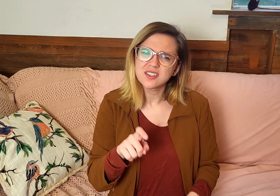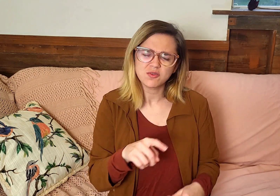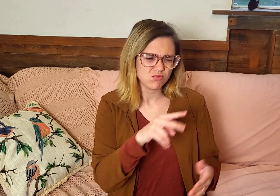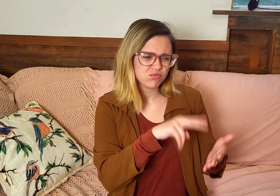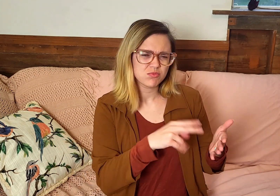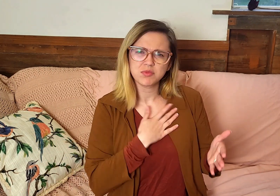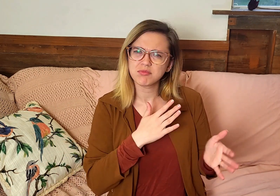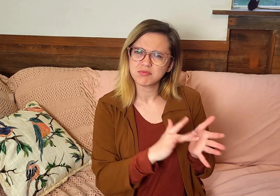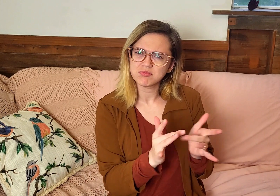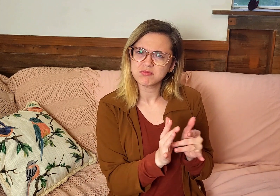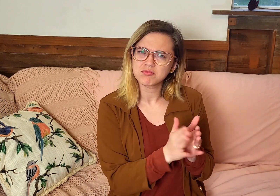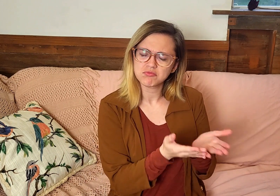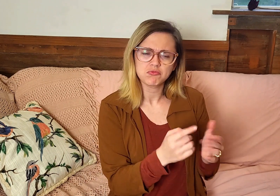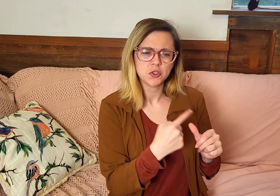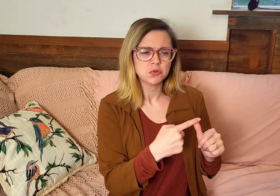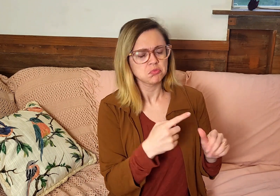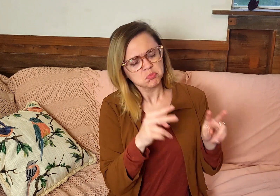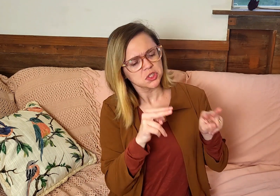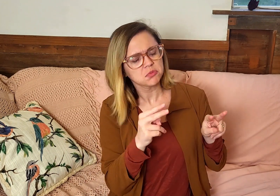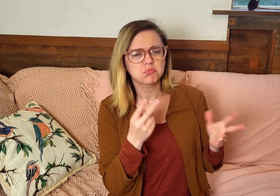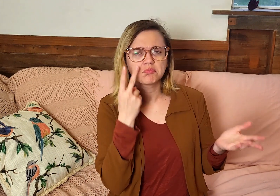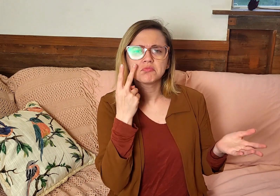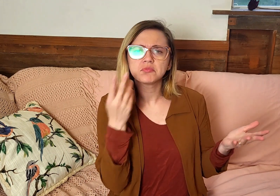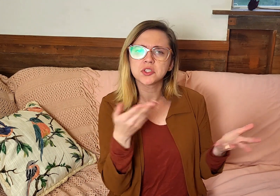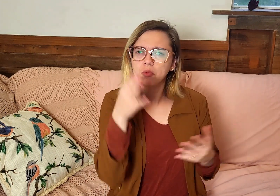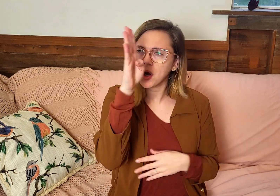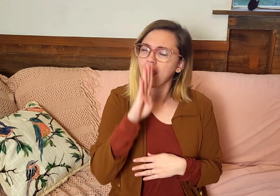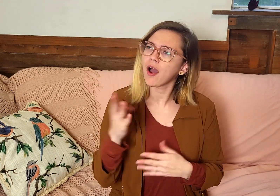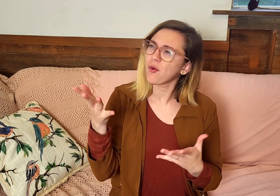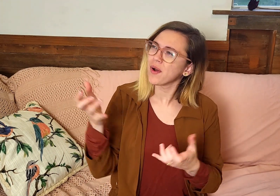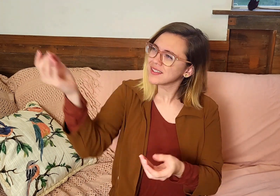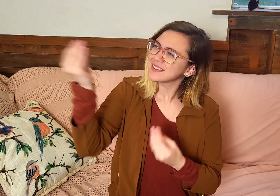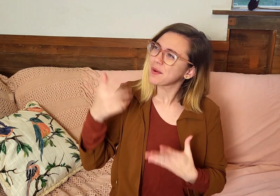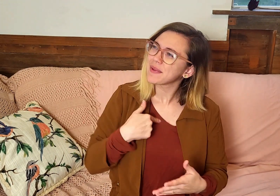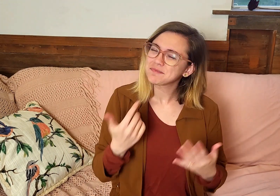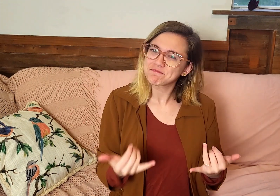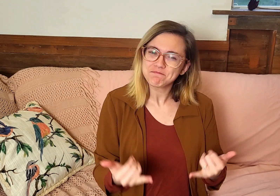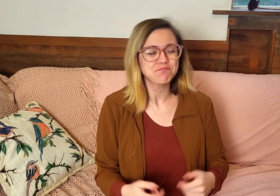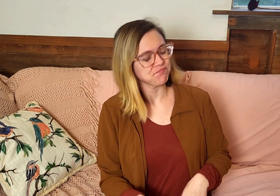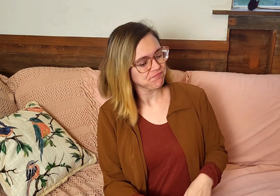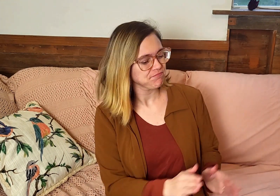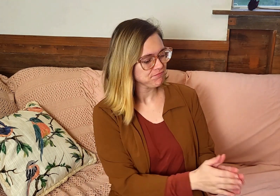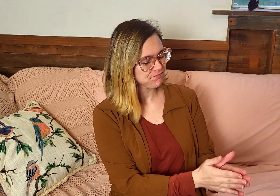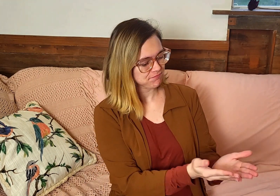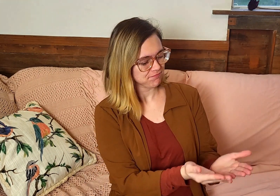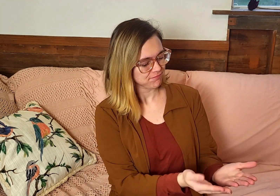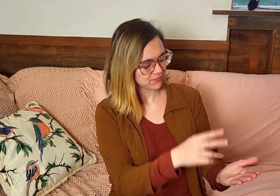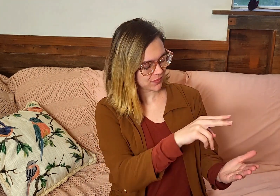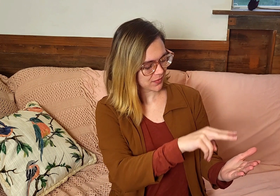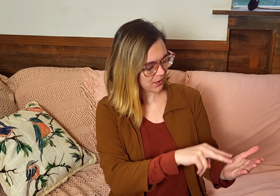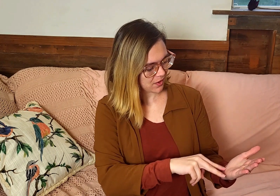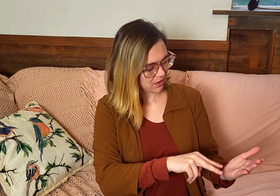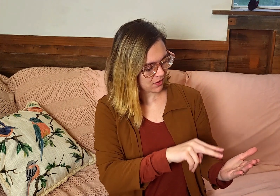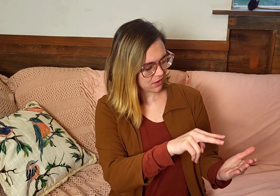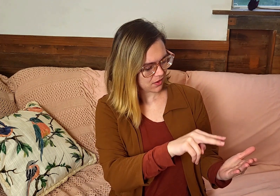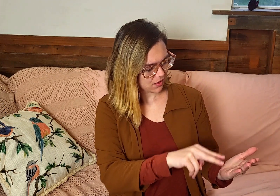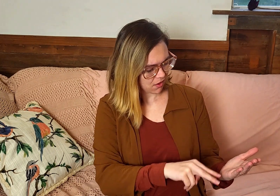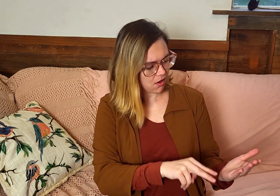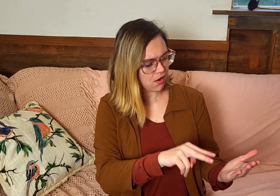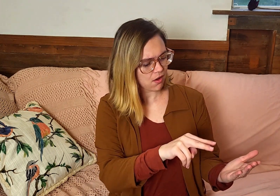I forgot. I need to read my Bible first. Let's look and see what God wants to tell me today. And you open and you start reading